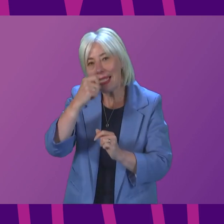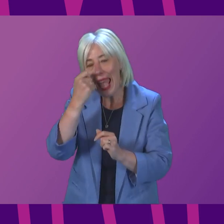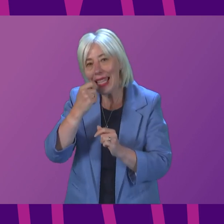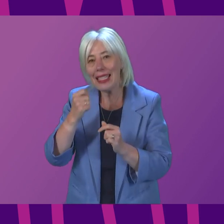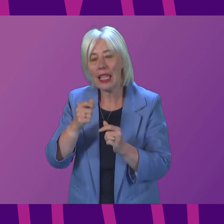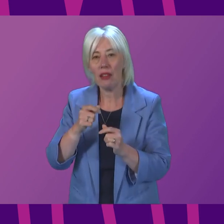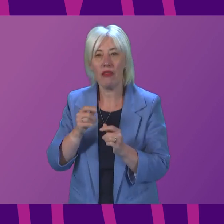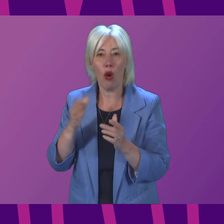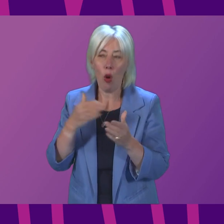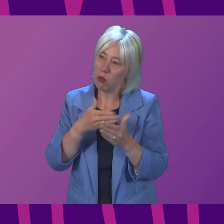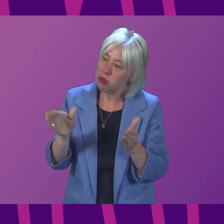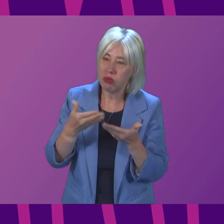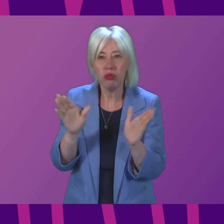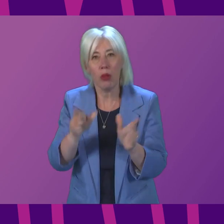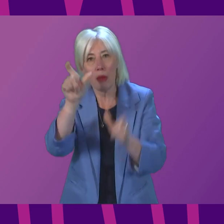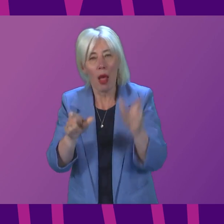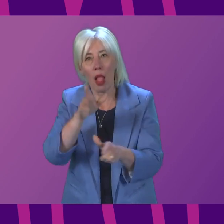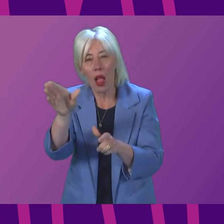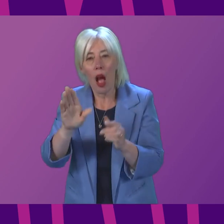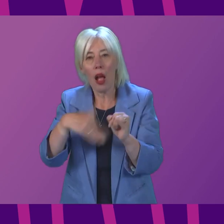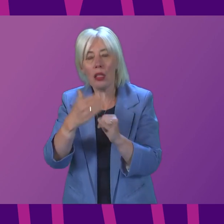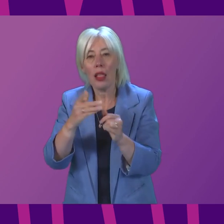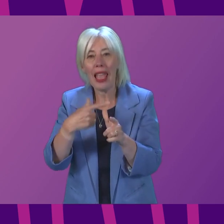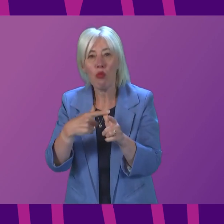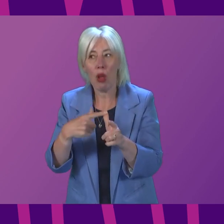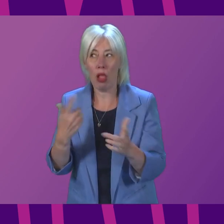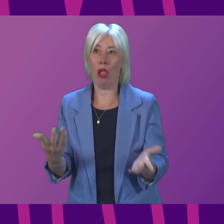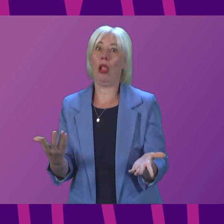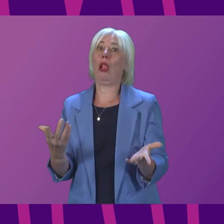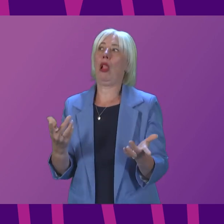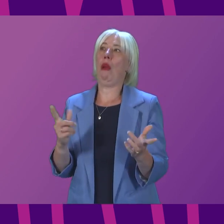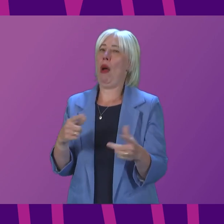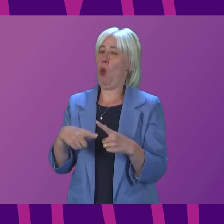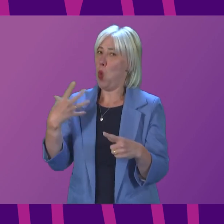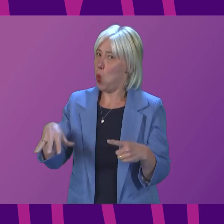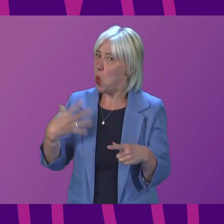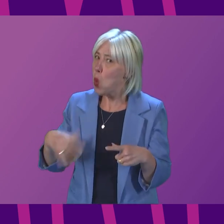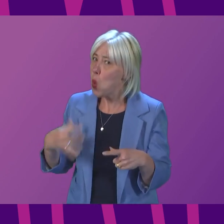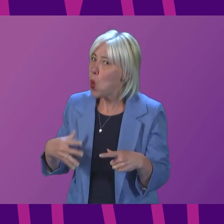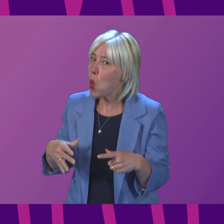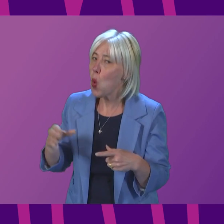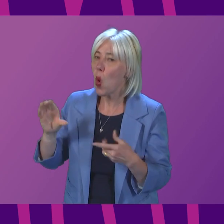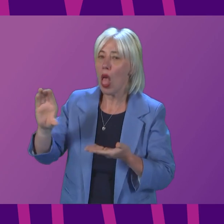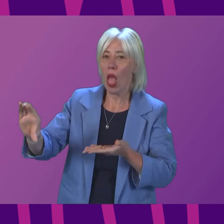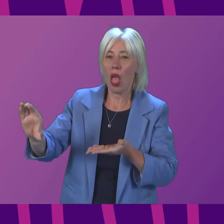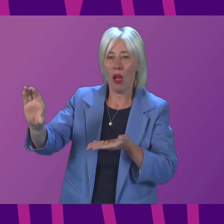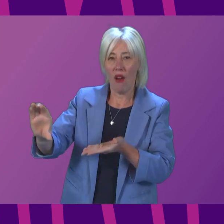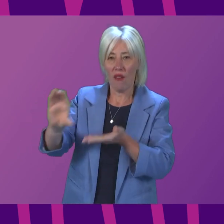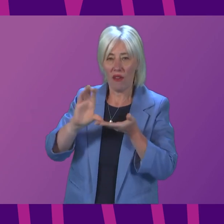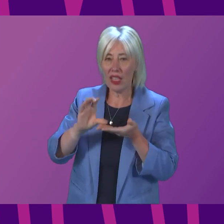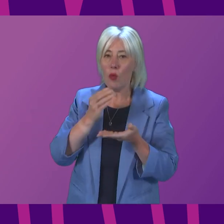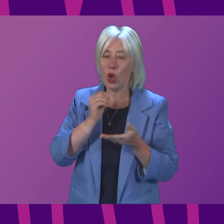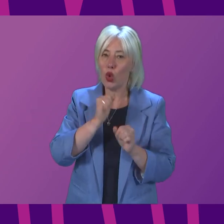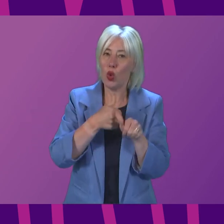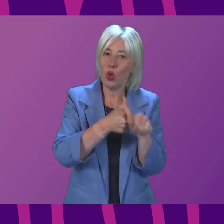population well into April. This does not come without significant costs. Funding that could be used to support our